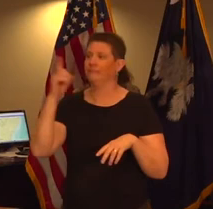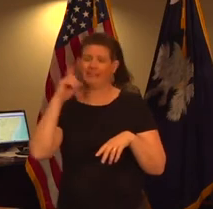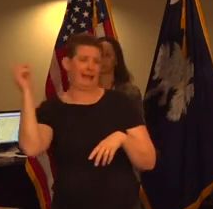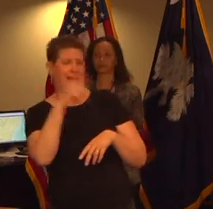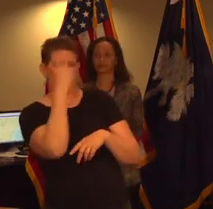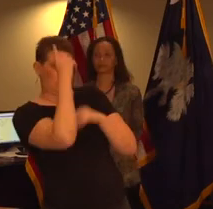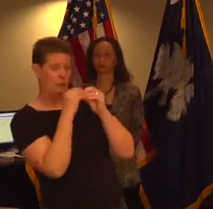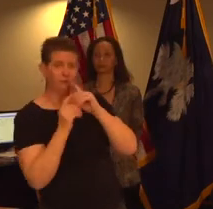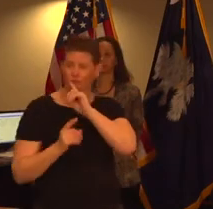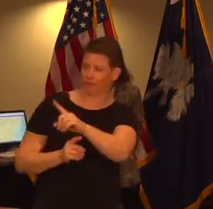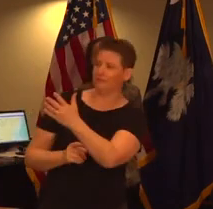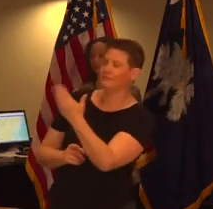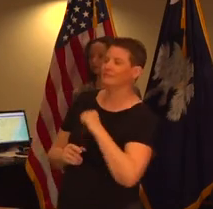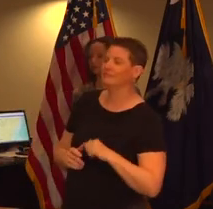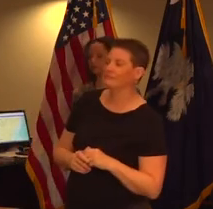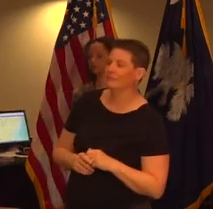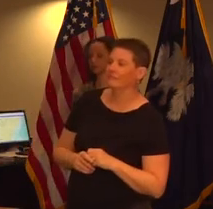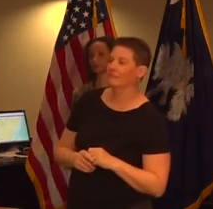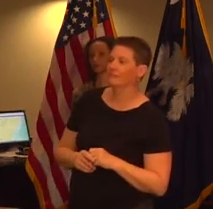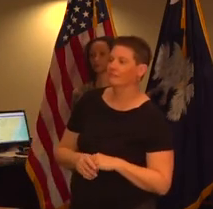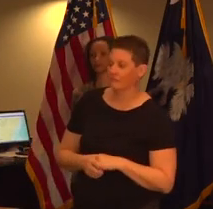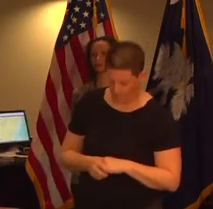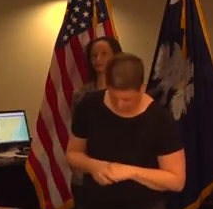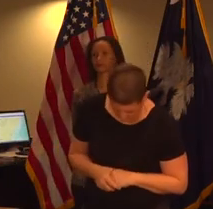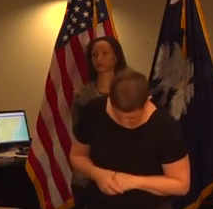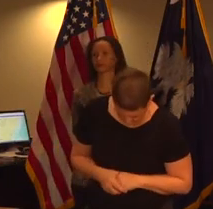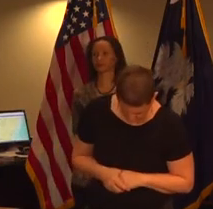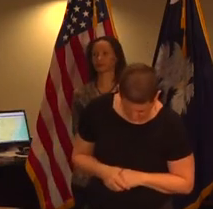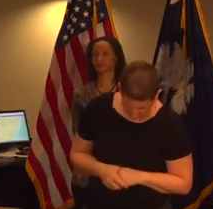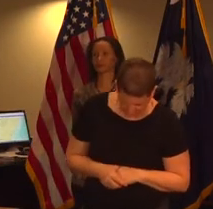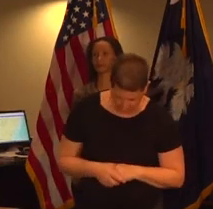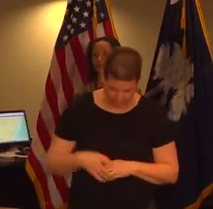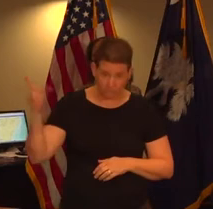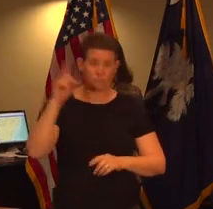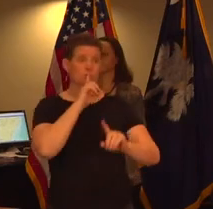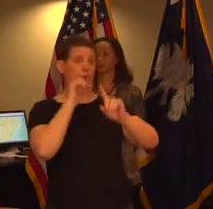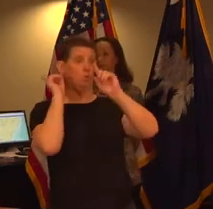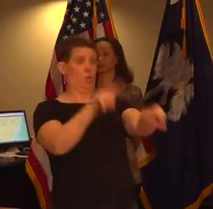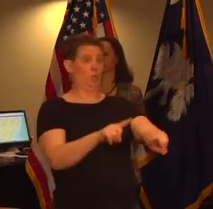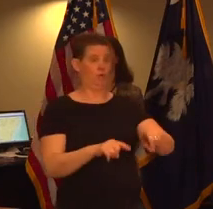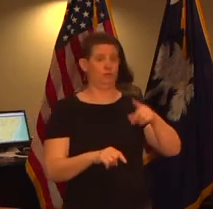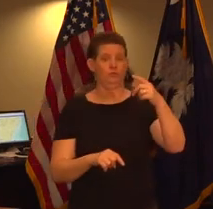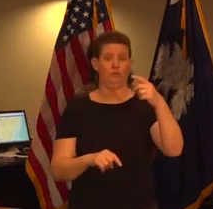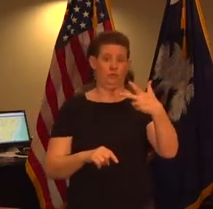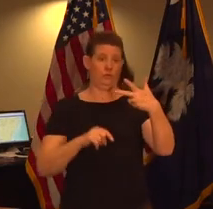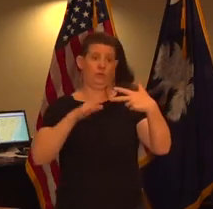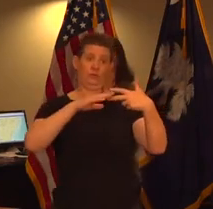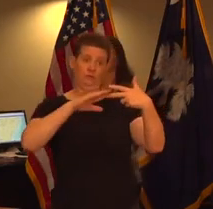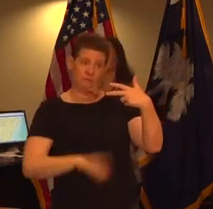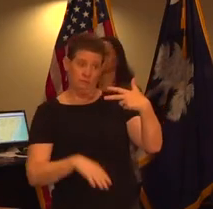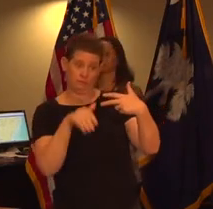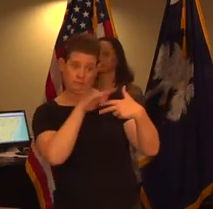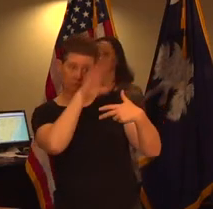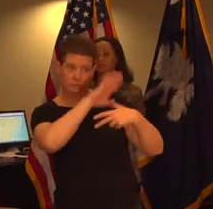ask just one more sure when you when you issued your order today limiting crowd size to three people or more to try to disperse these large crowds like what we are